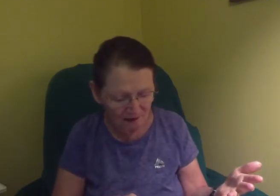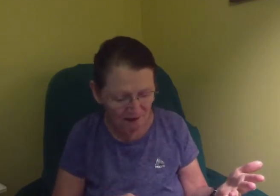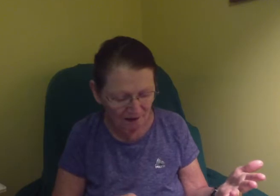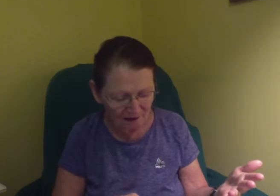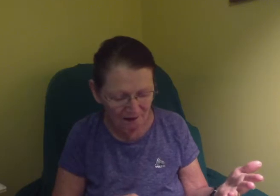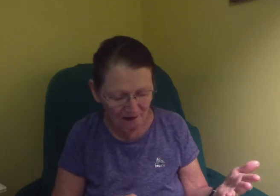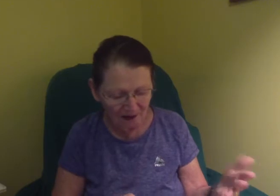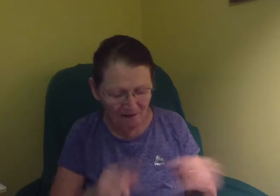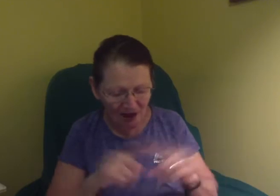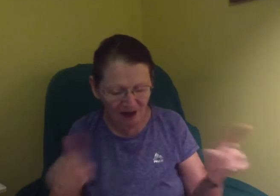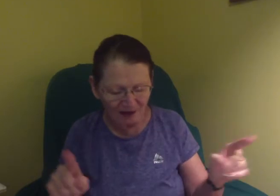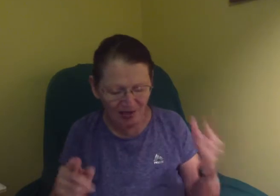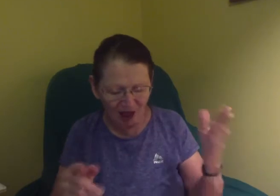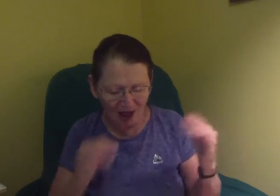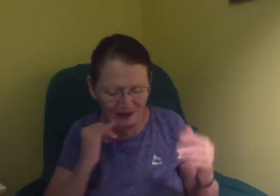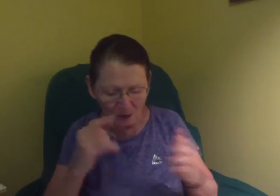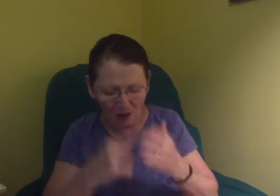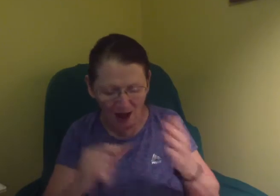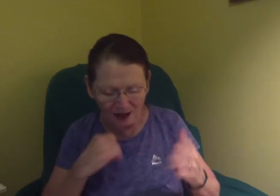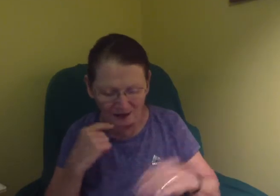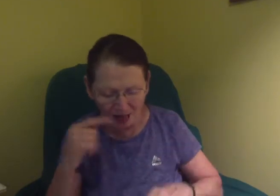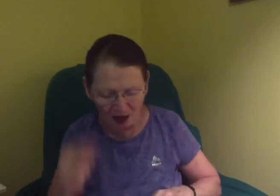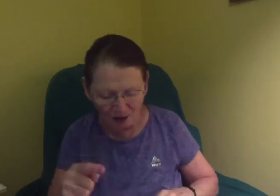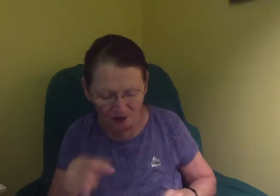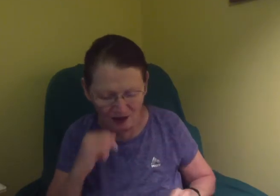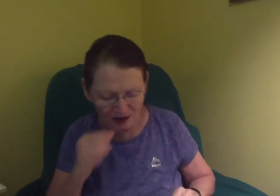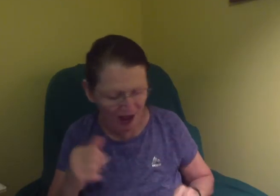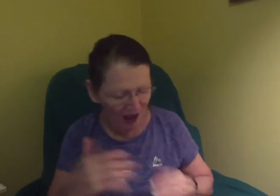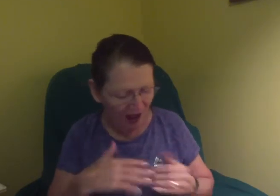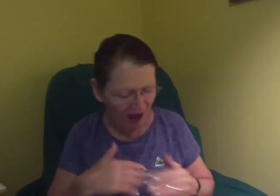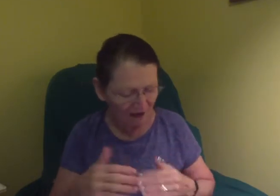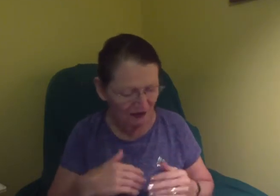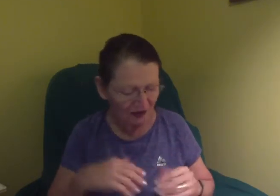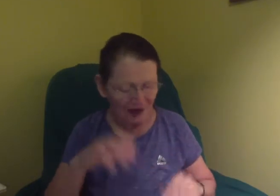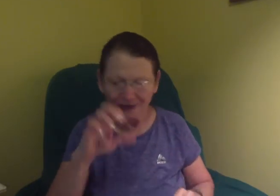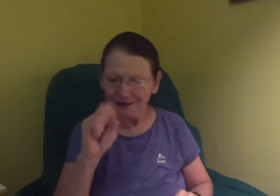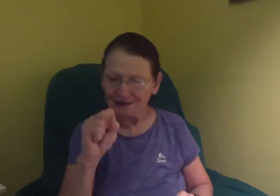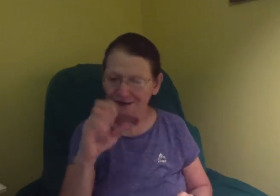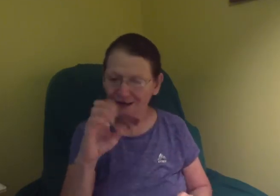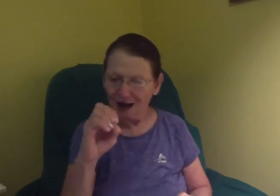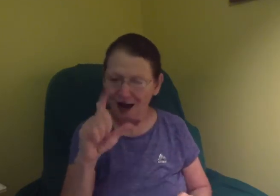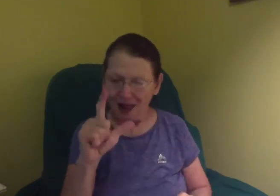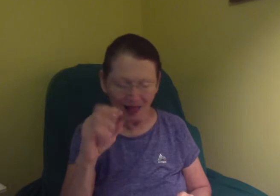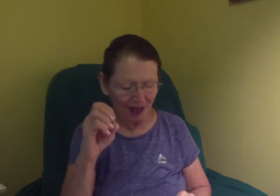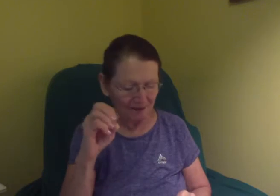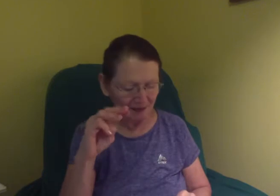I was about to find out if I but I was